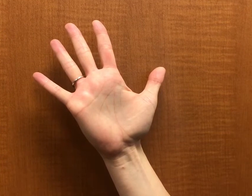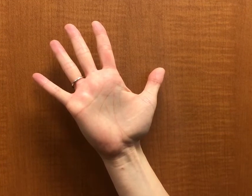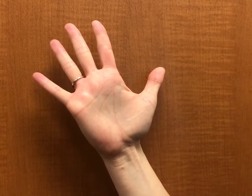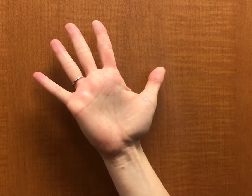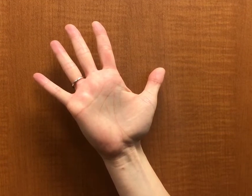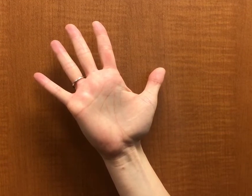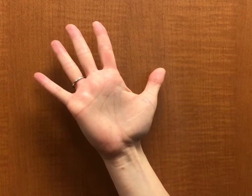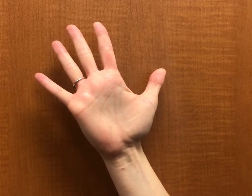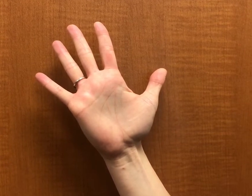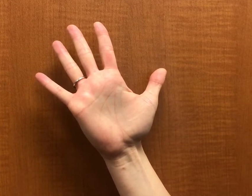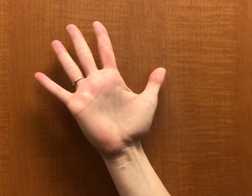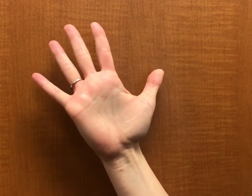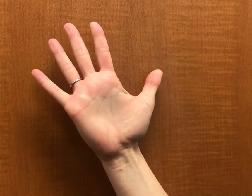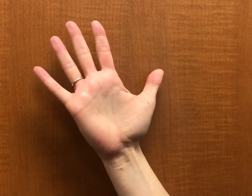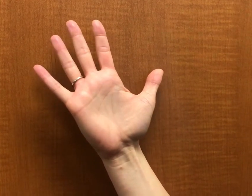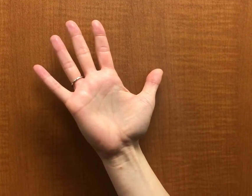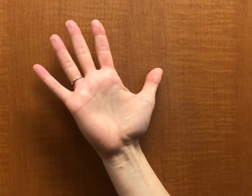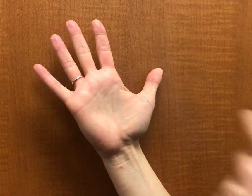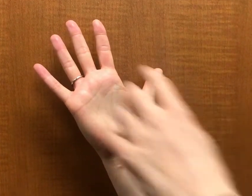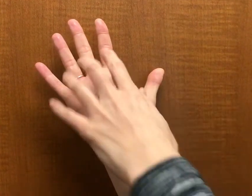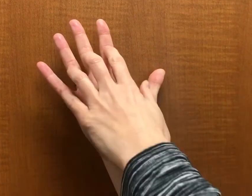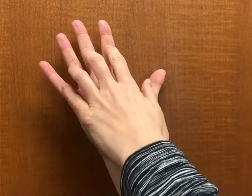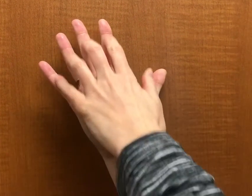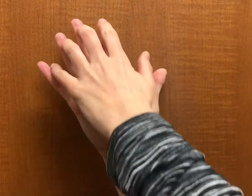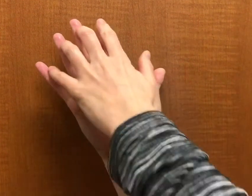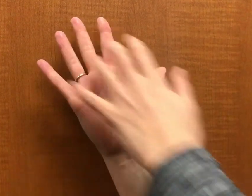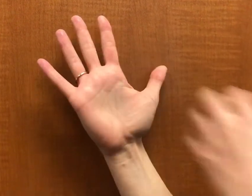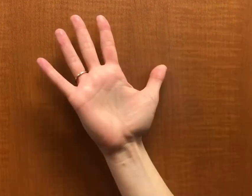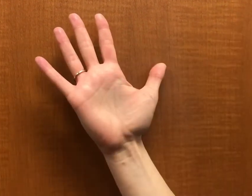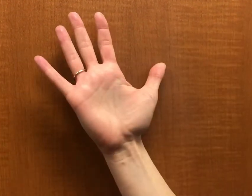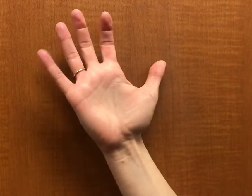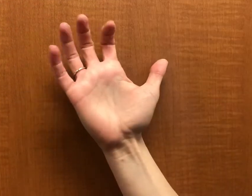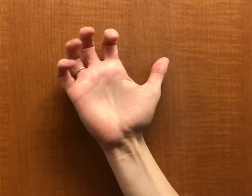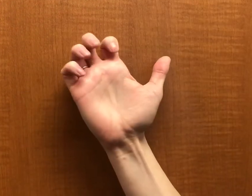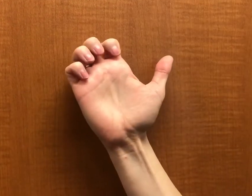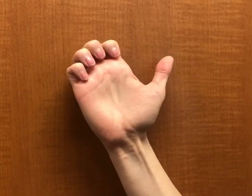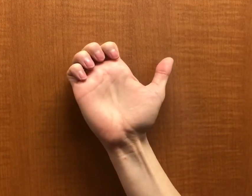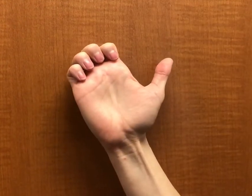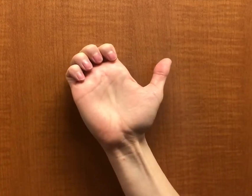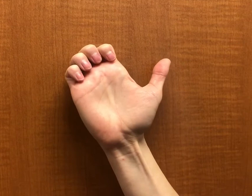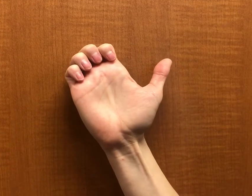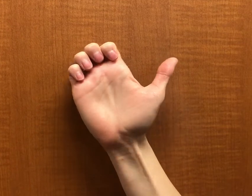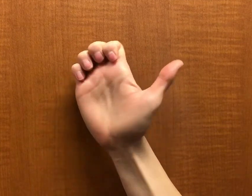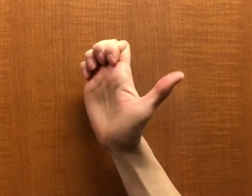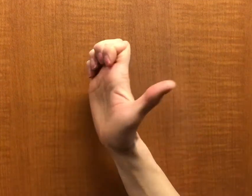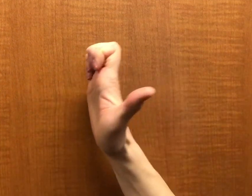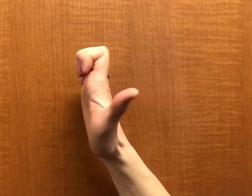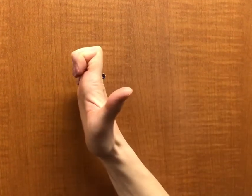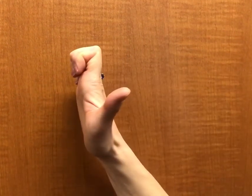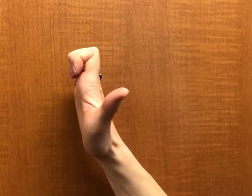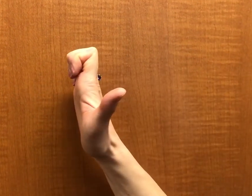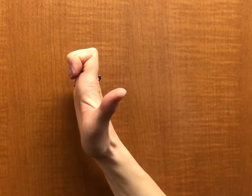a claw or hook position by bending the IP joints, pulling them in and back.